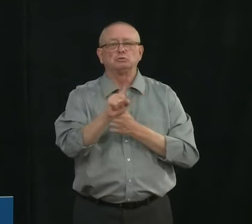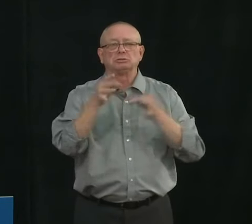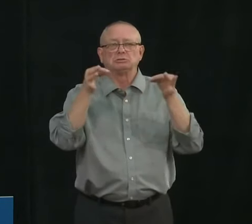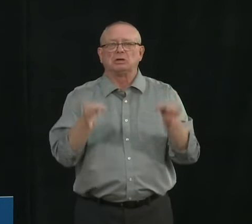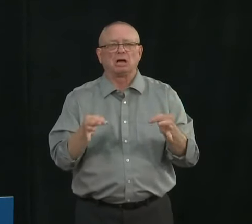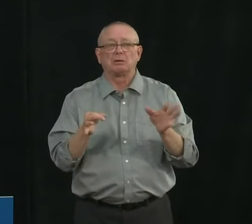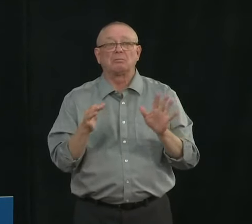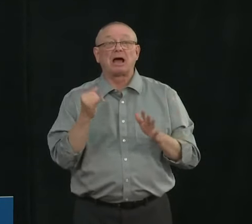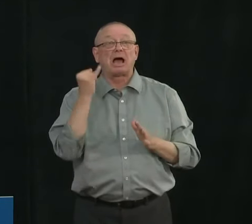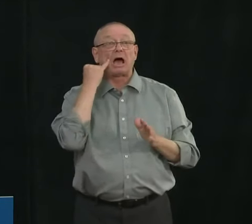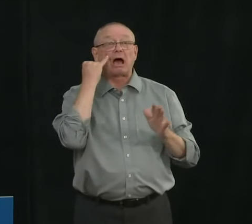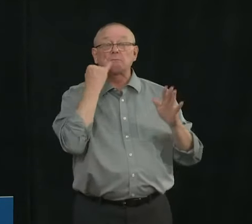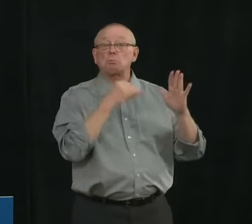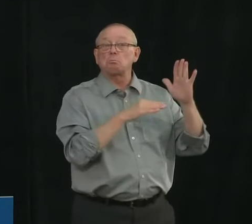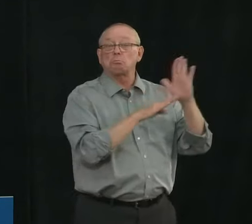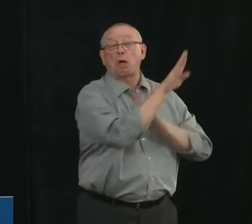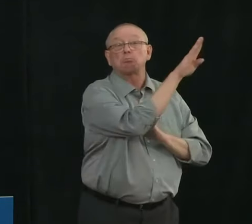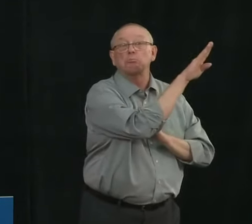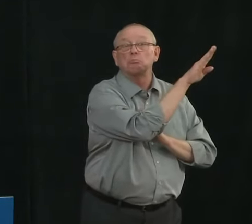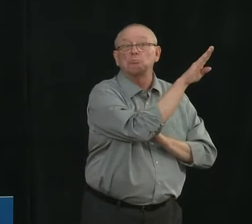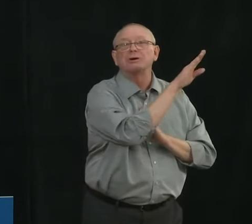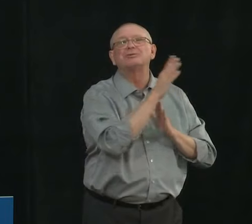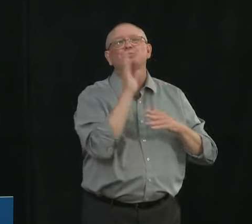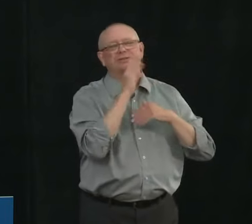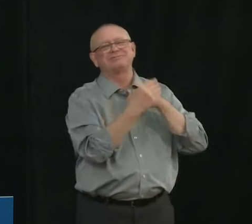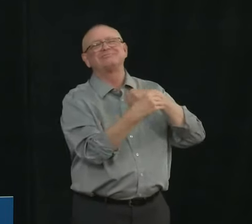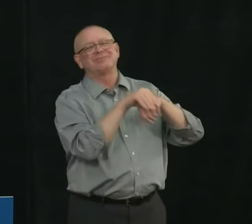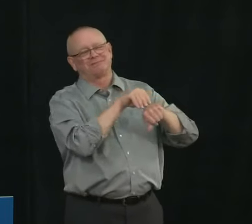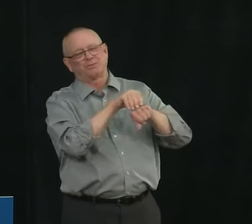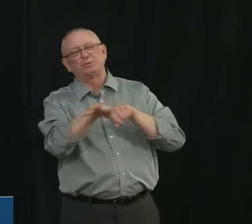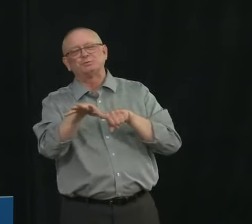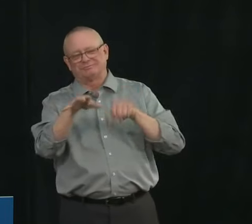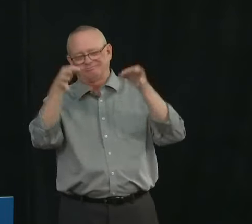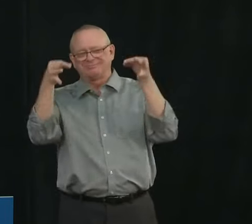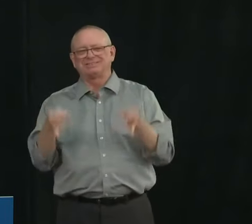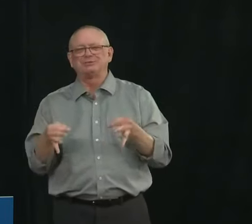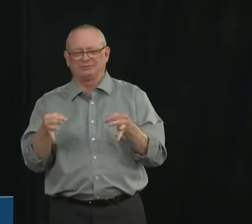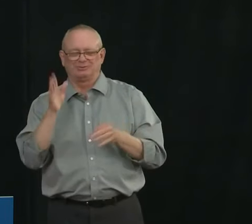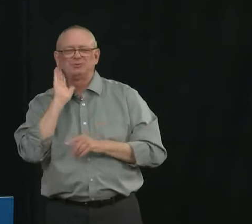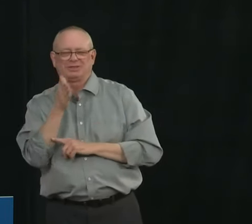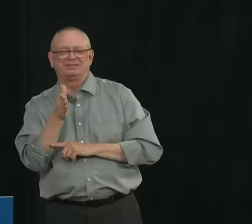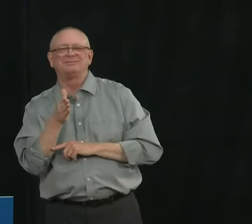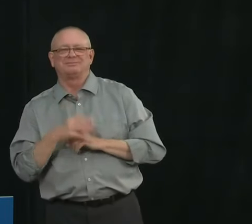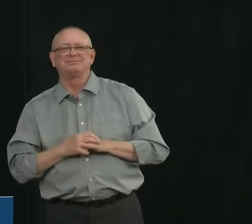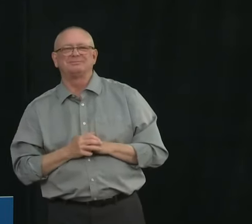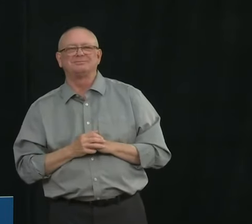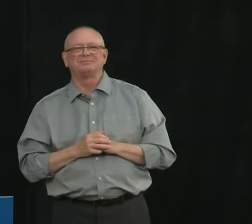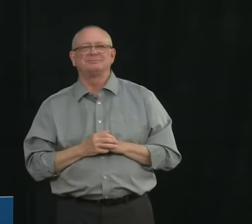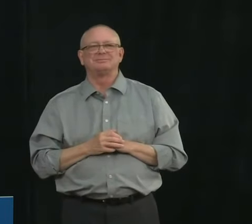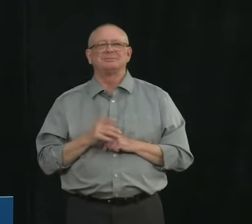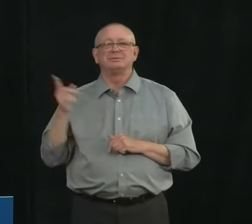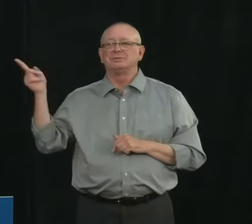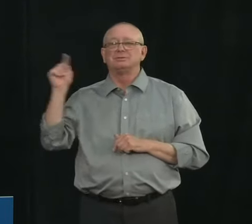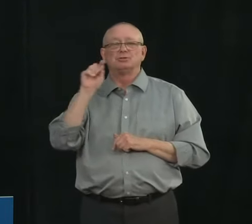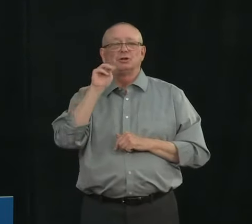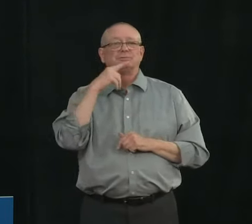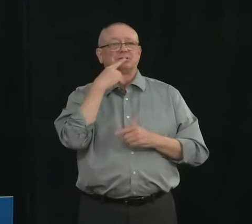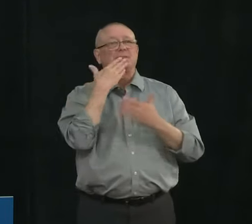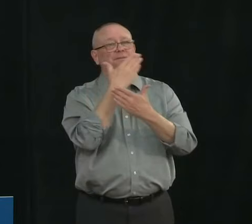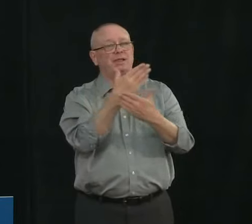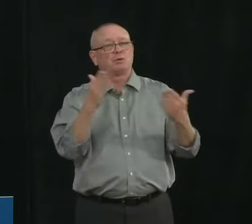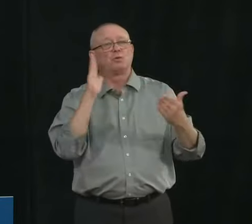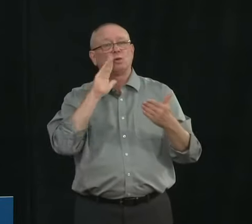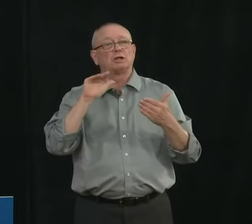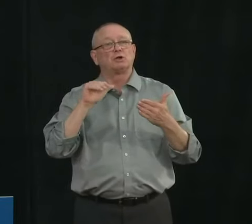decisions going forward all right thank you for joining us everyone we'll provide another update on monday afternoon have a safe weekend